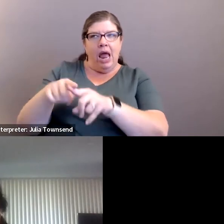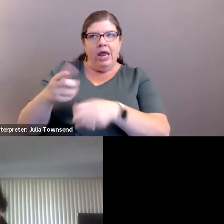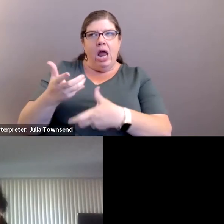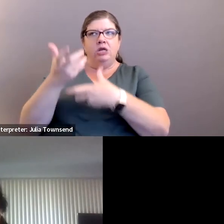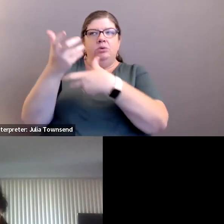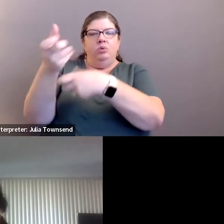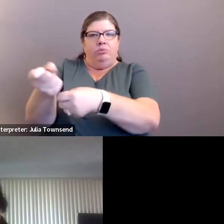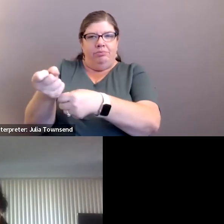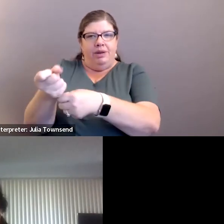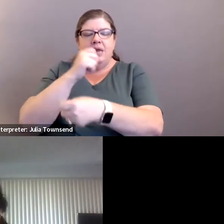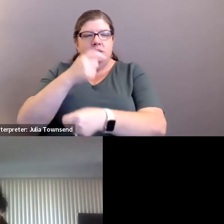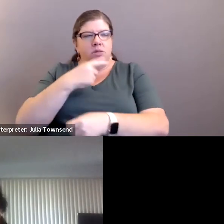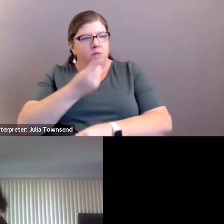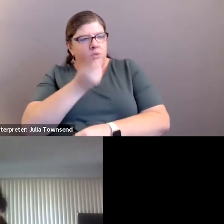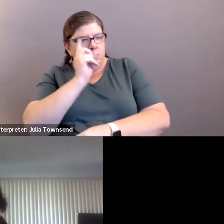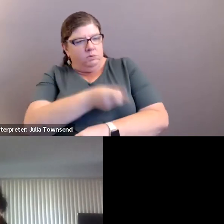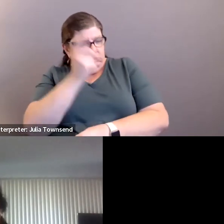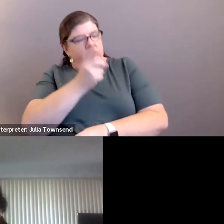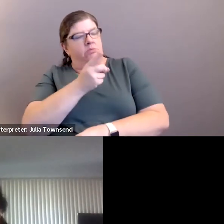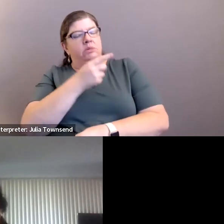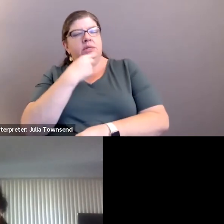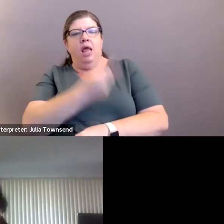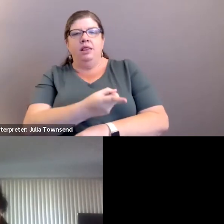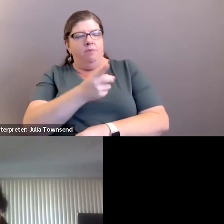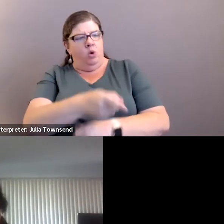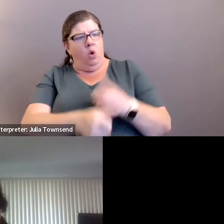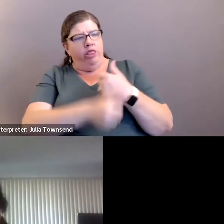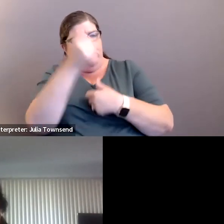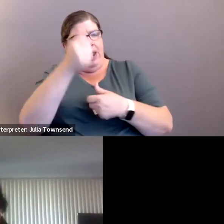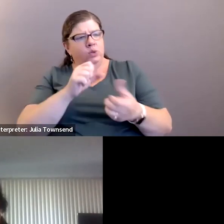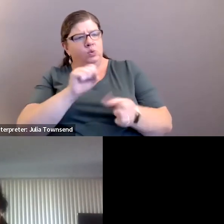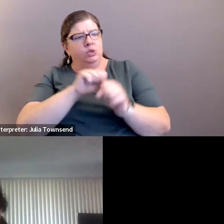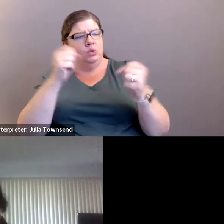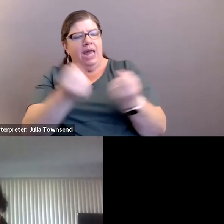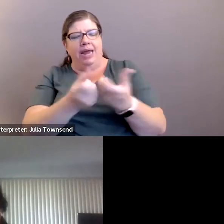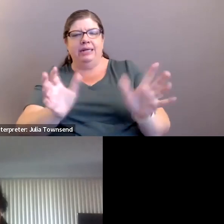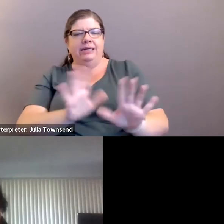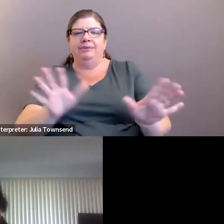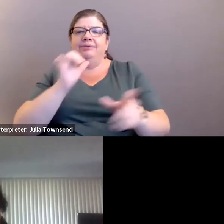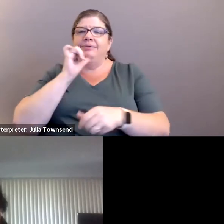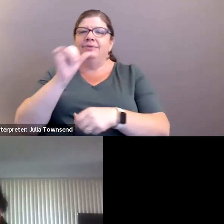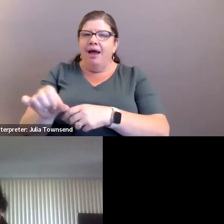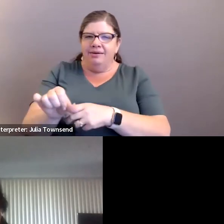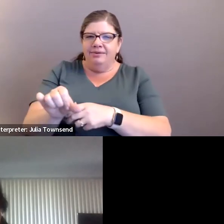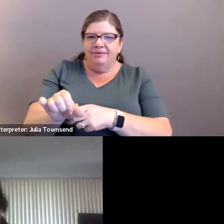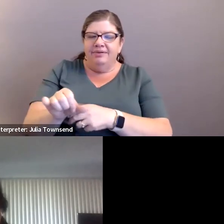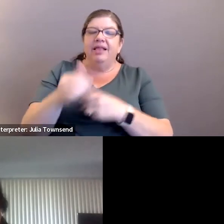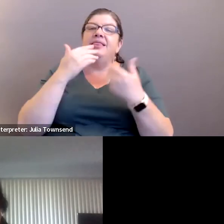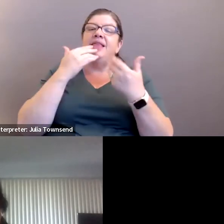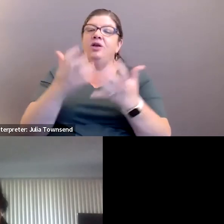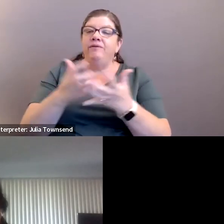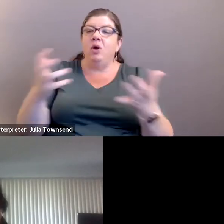confide in, not someone to tell them that they are threats to society. So thank you very much.